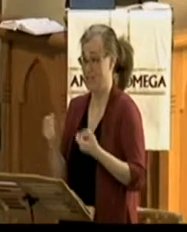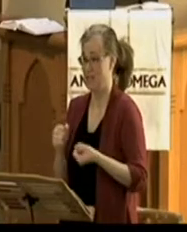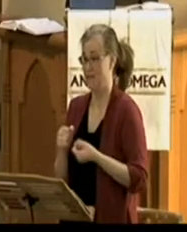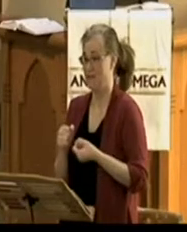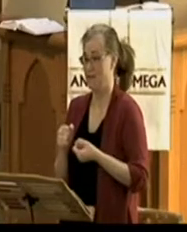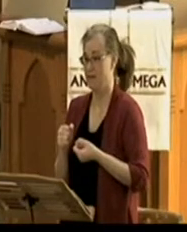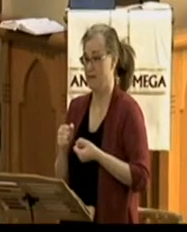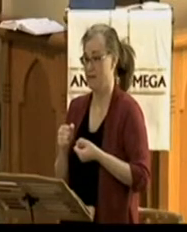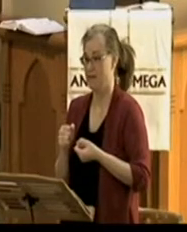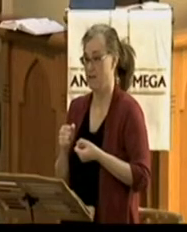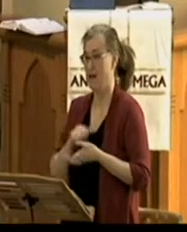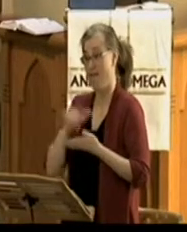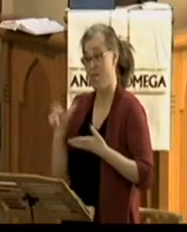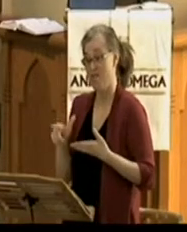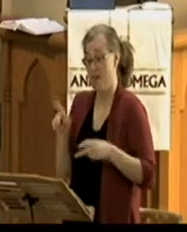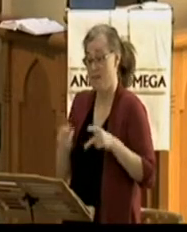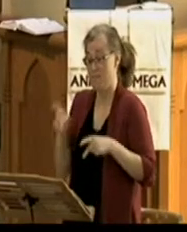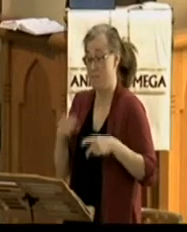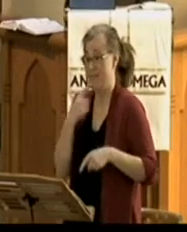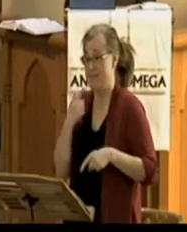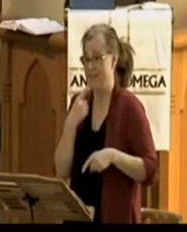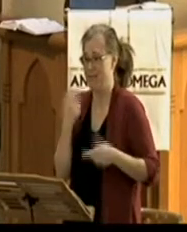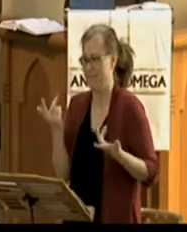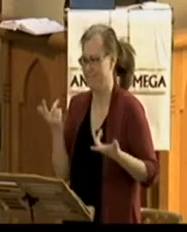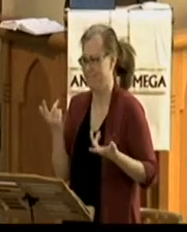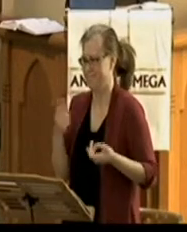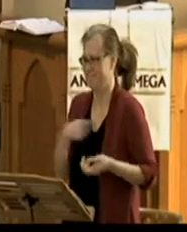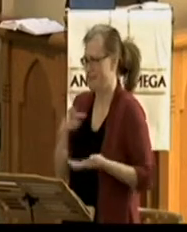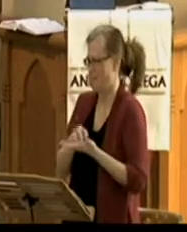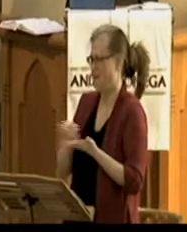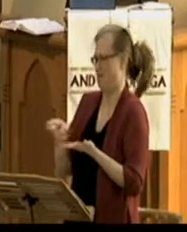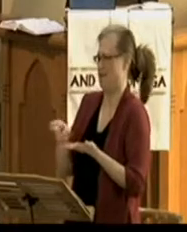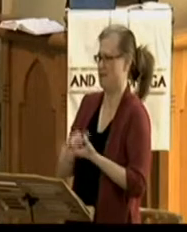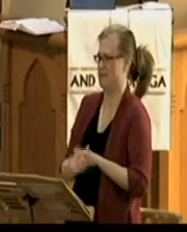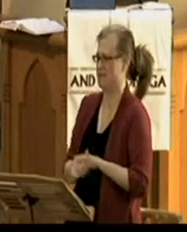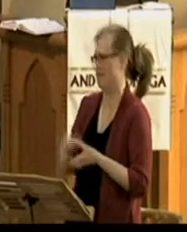God actually says something else. He says they're suppressing the truth in unrighteousness.